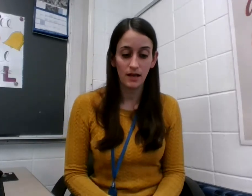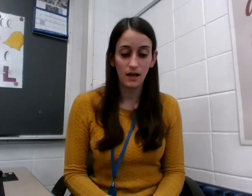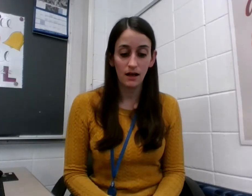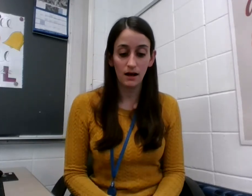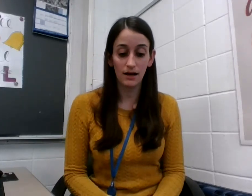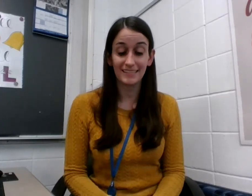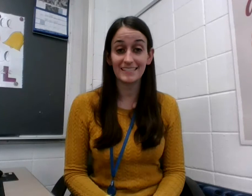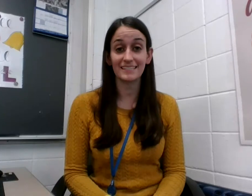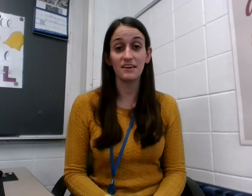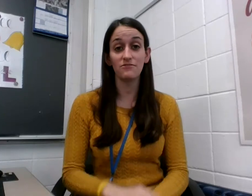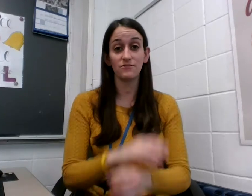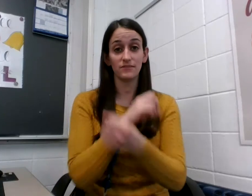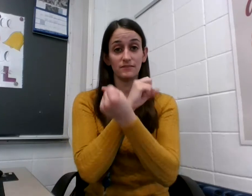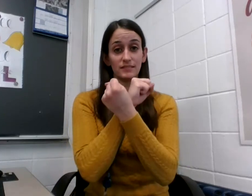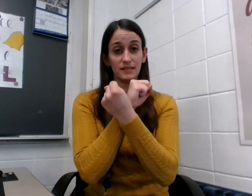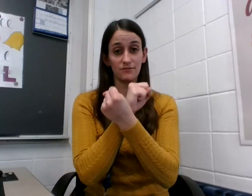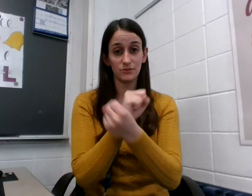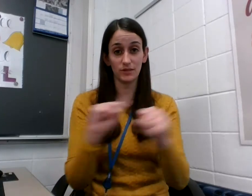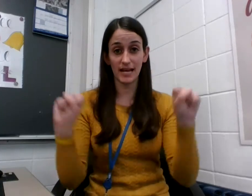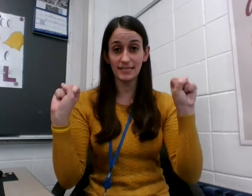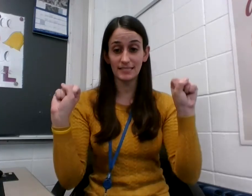It's safe. Safe is with an S.